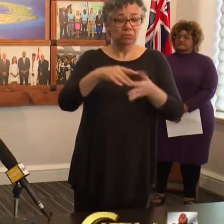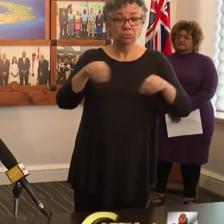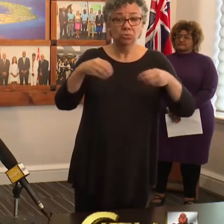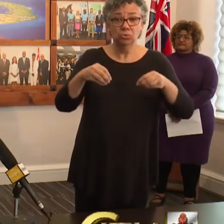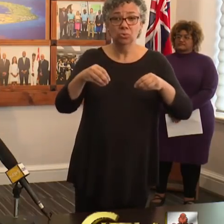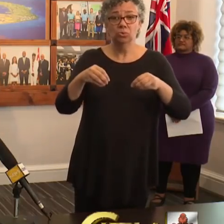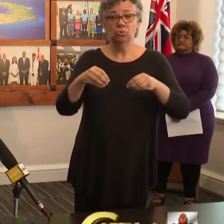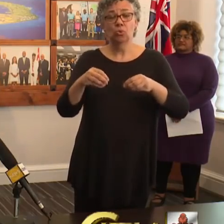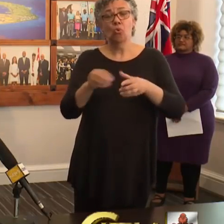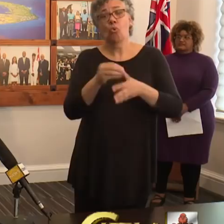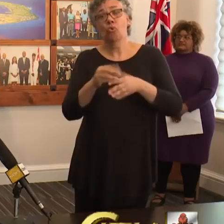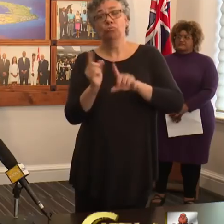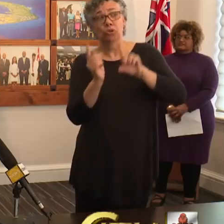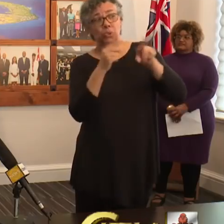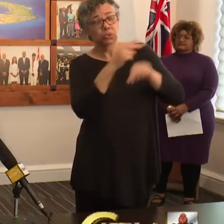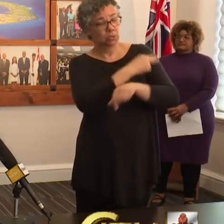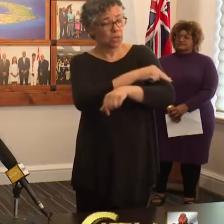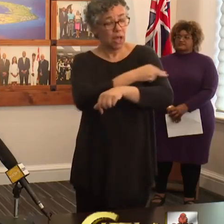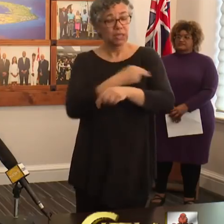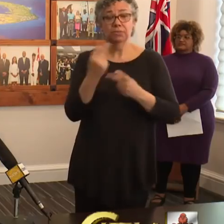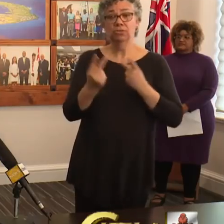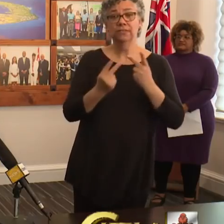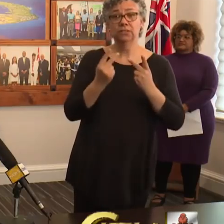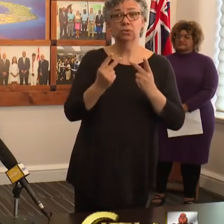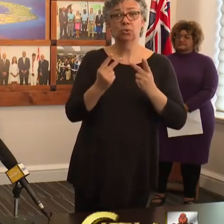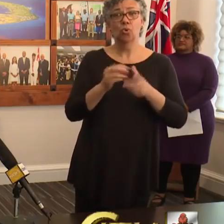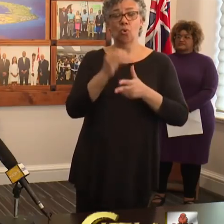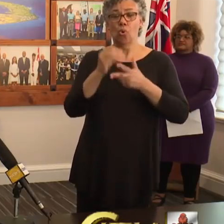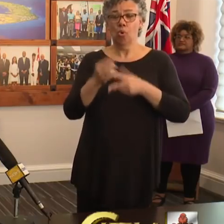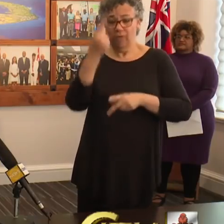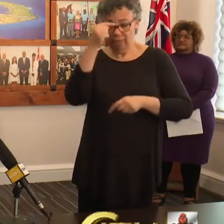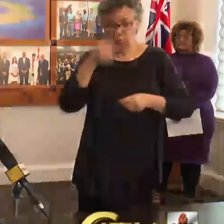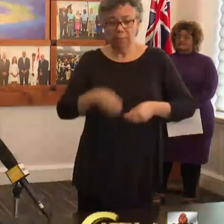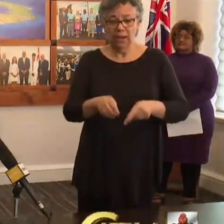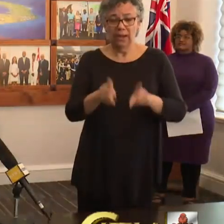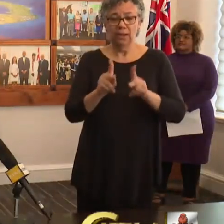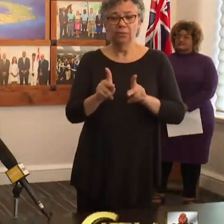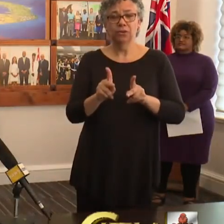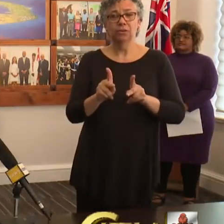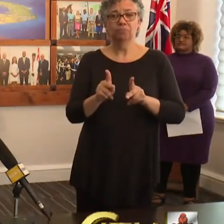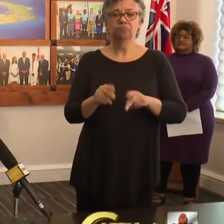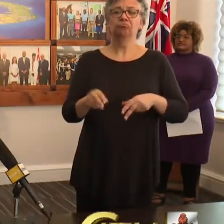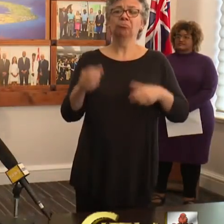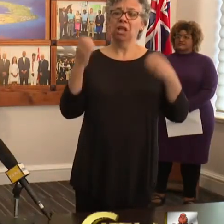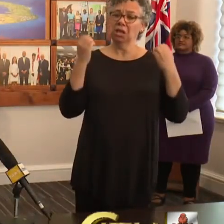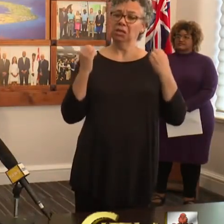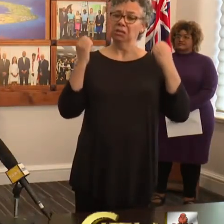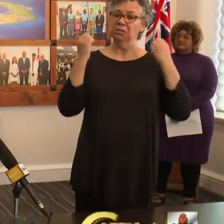or to go for essential hospital visits, or for permitted daily exercise.